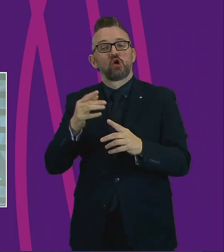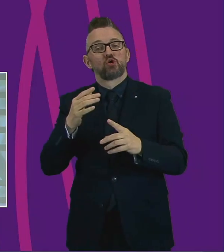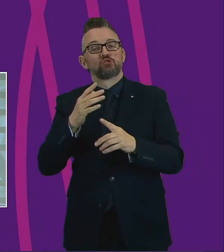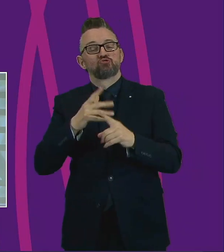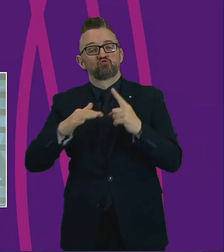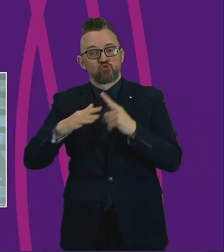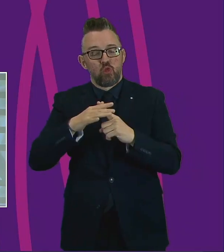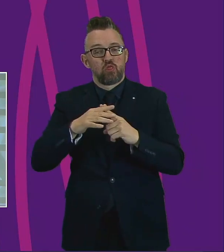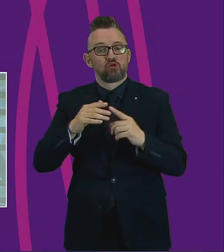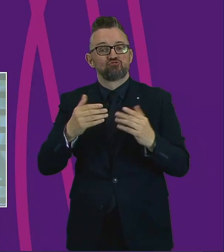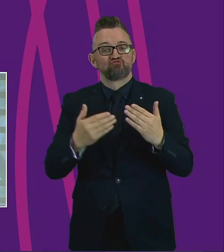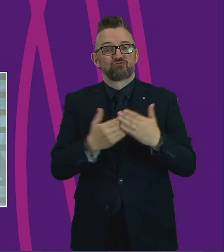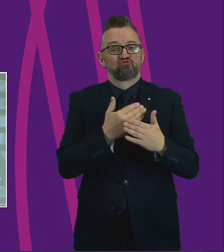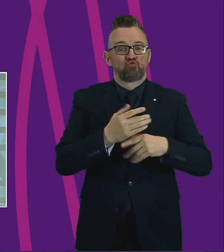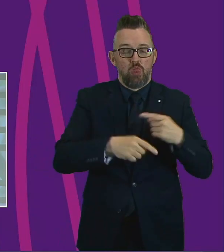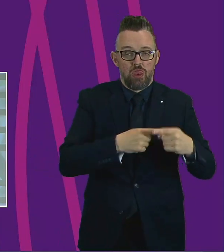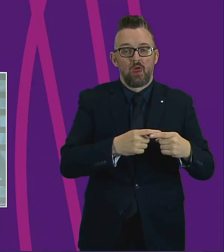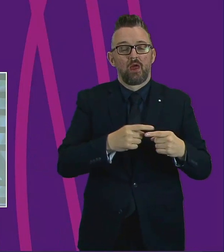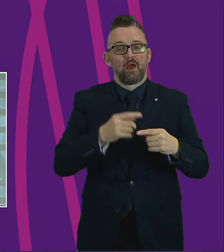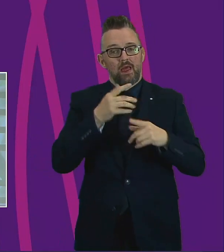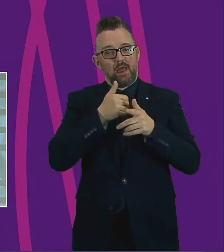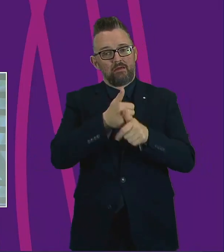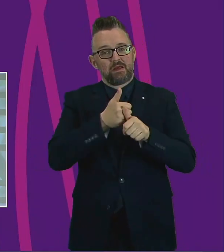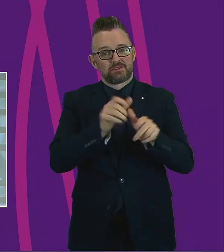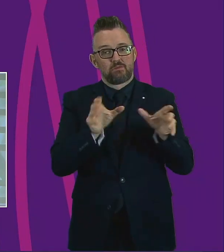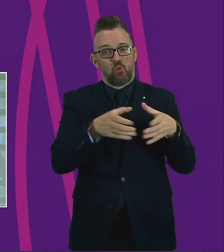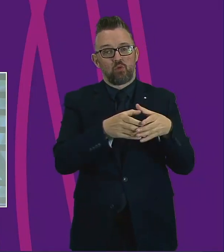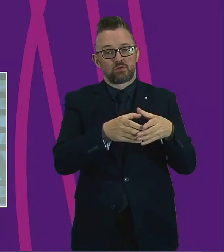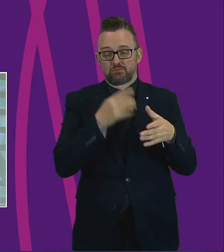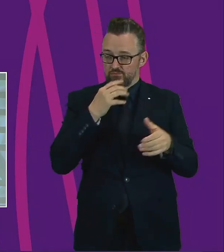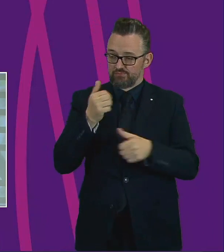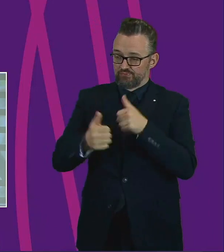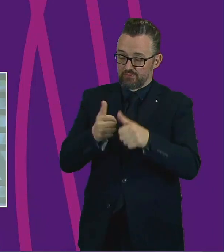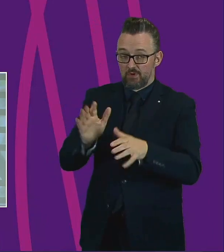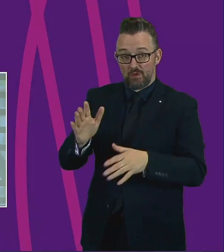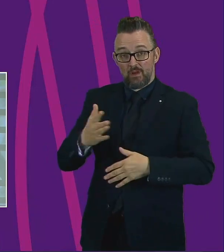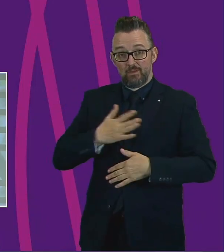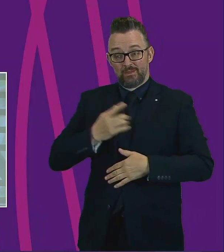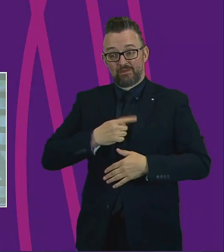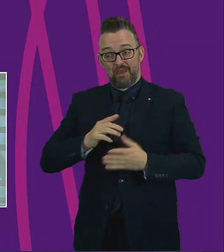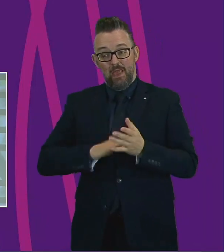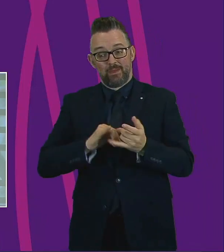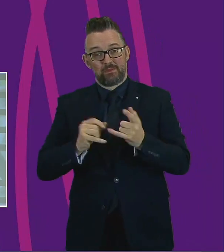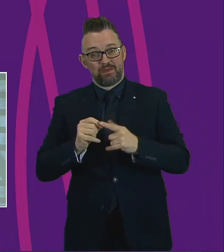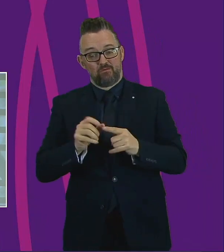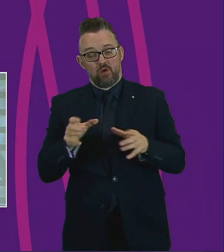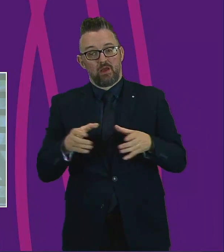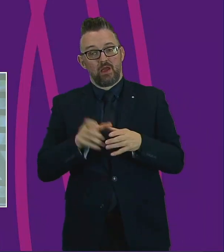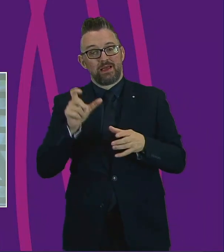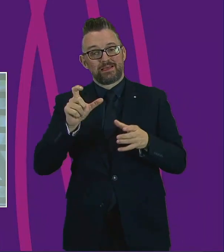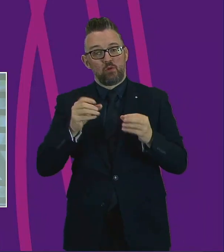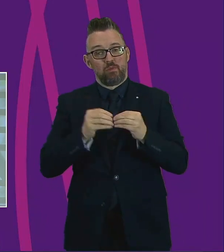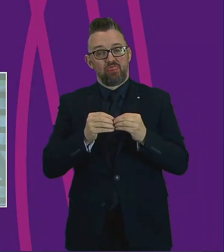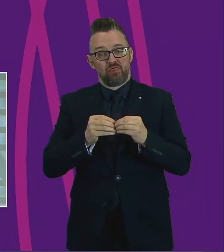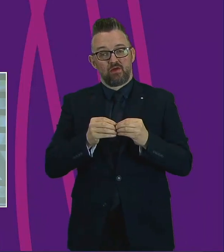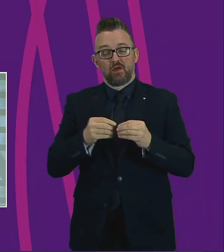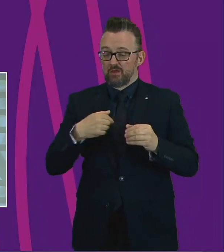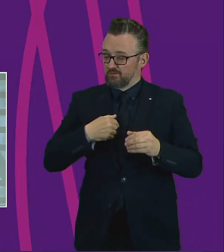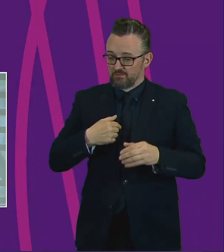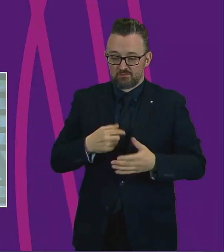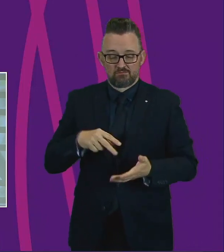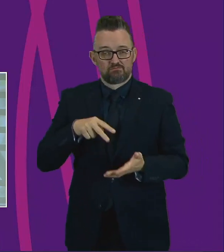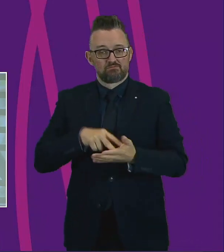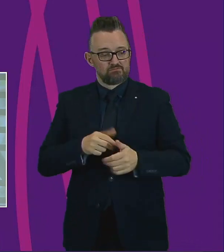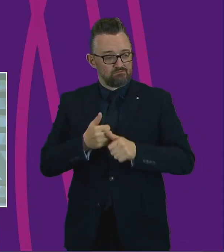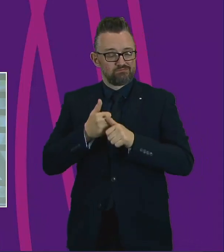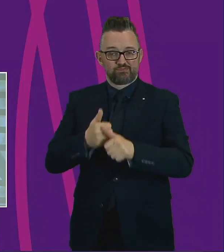Advisory Board. I wish it well in its endeavours and as the MSP for Curtin-Beath constituency, I stand ready to play my part as we